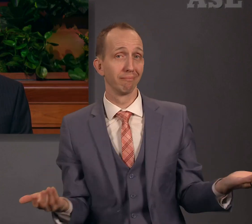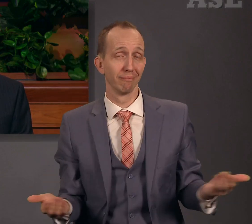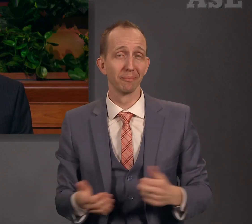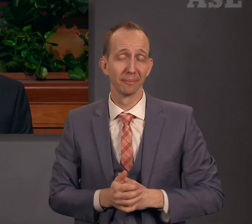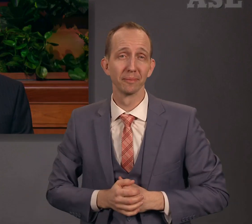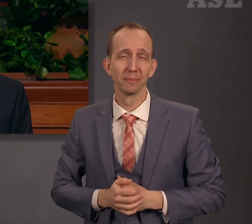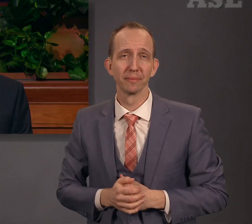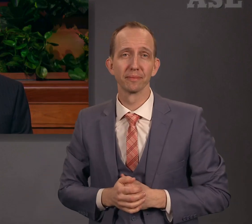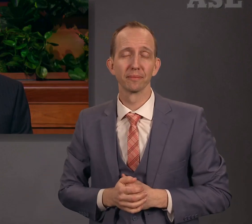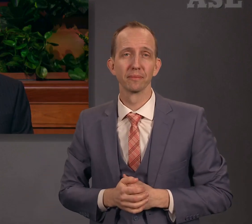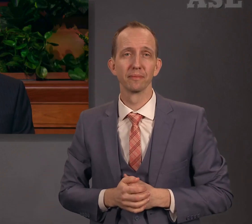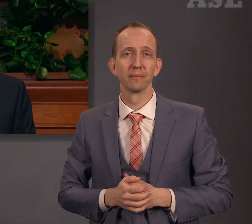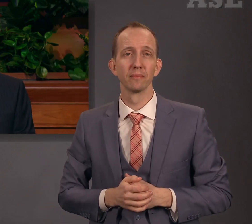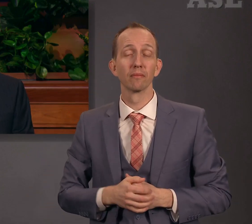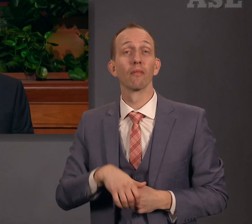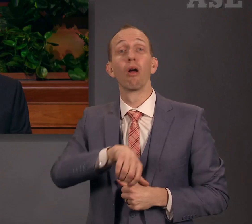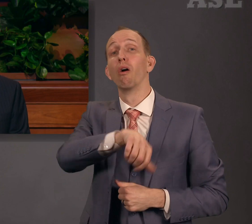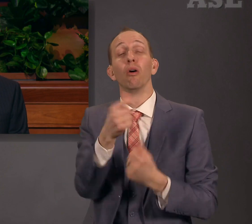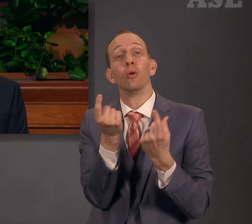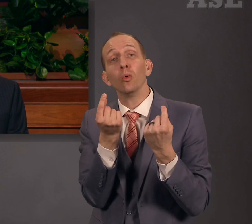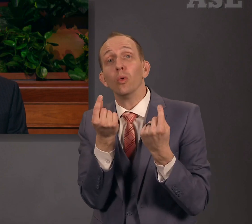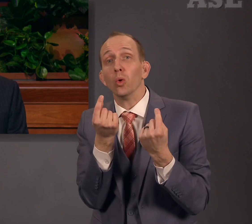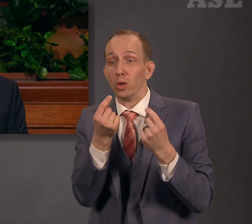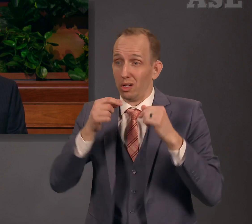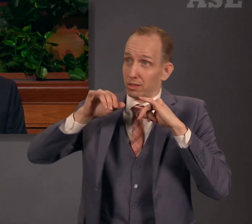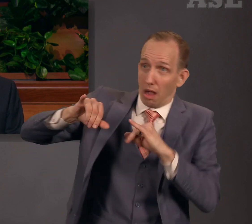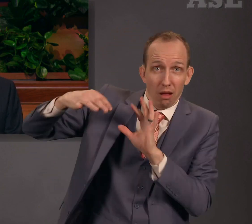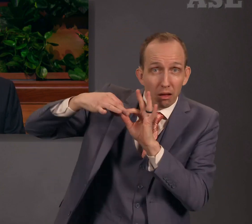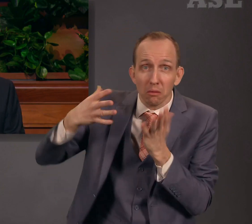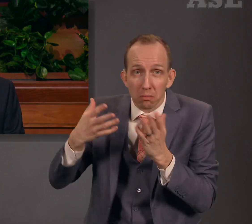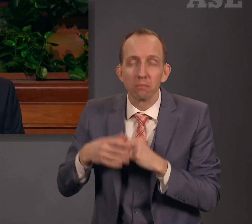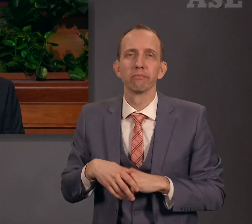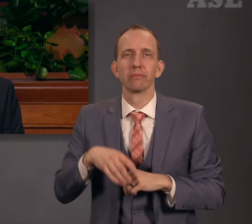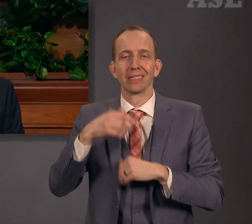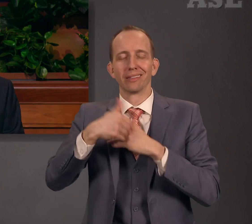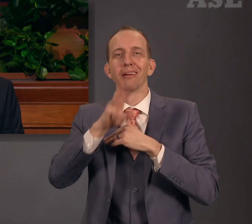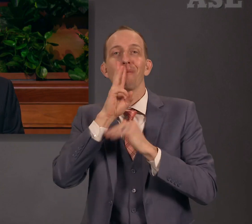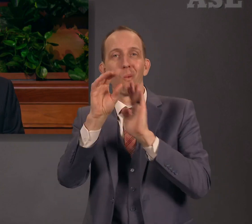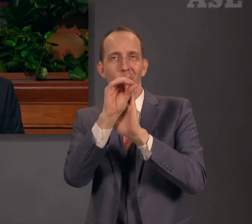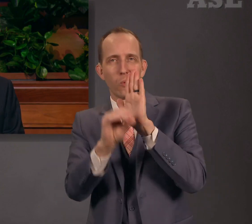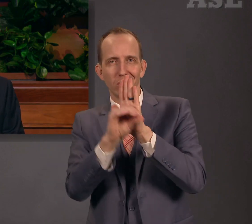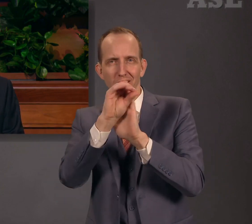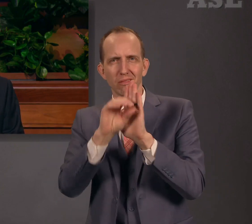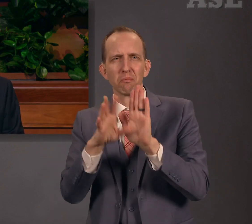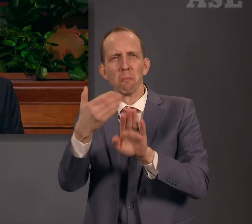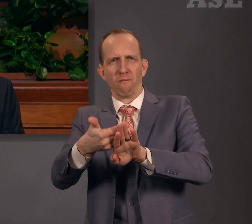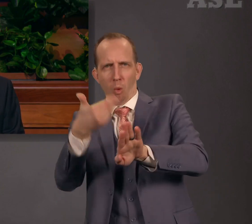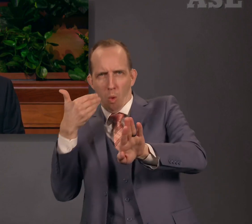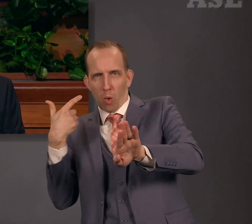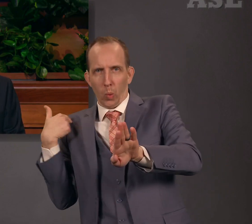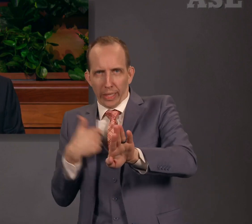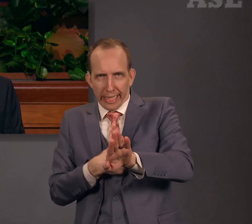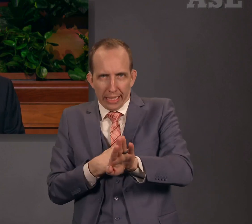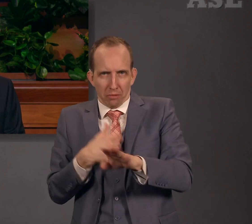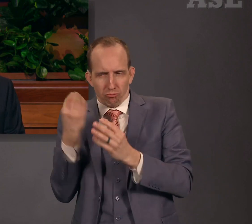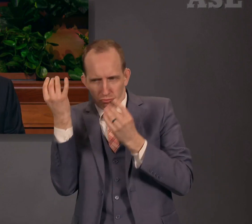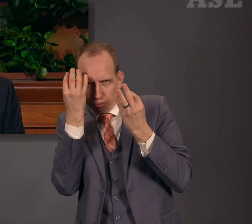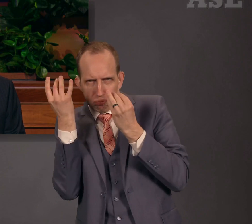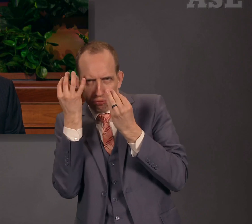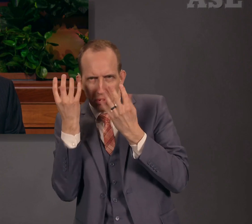We abide in Him by preparing earnestly to participate in the ordinance of the sacrament, reviewing and reflecting